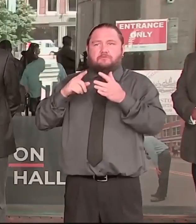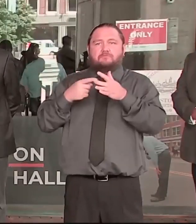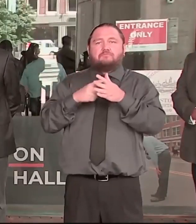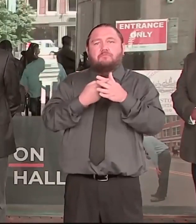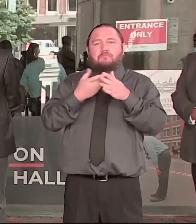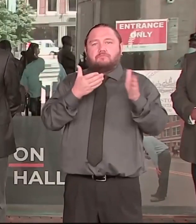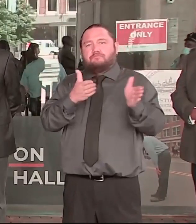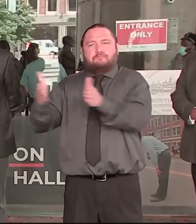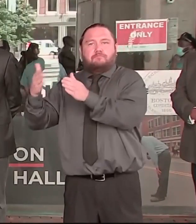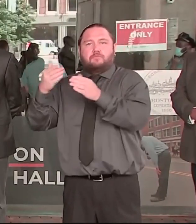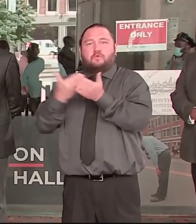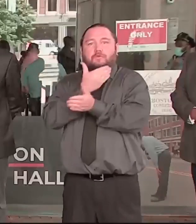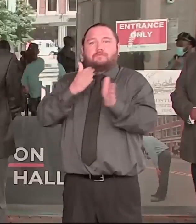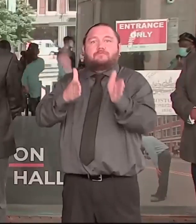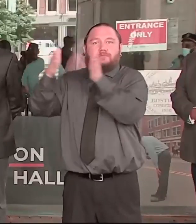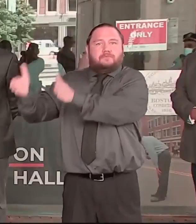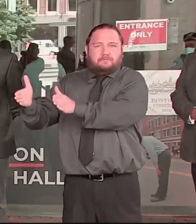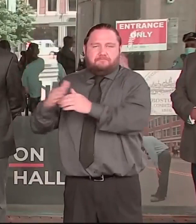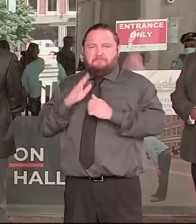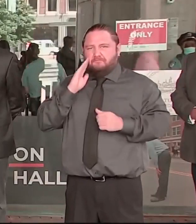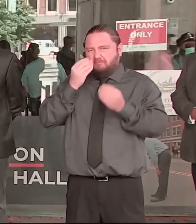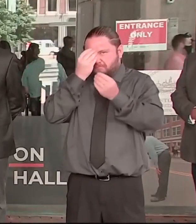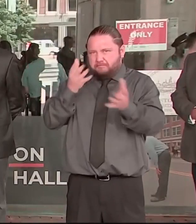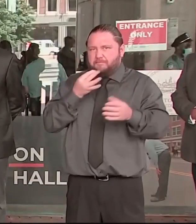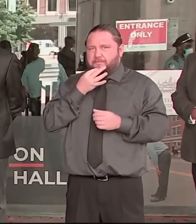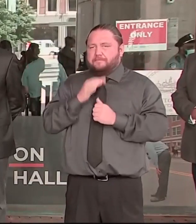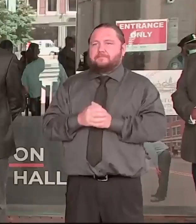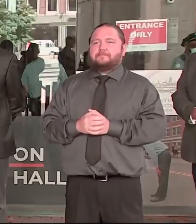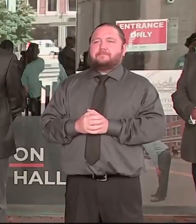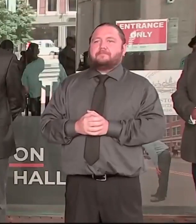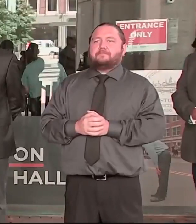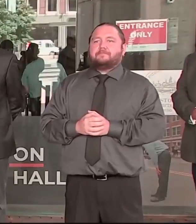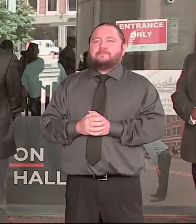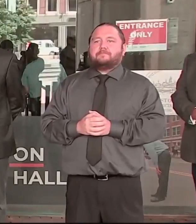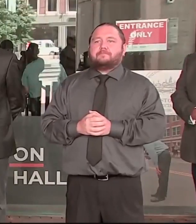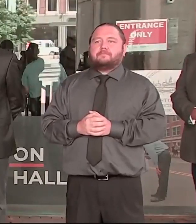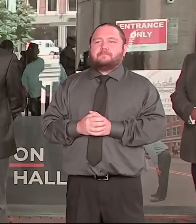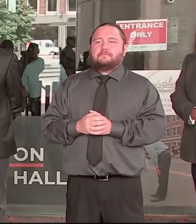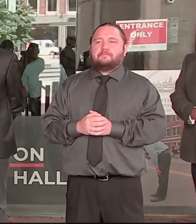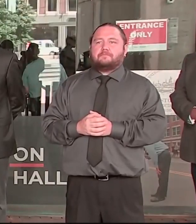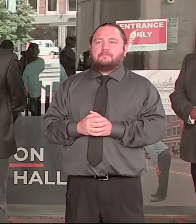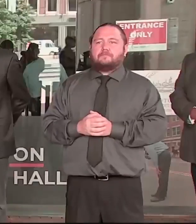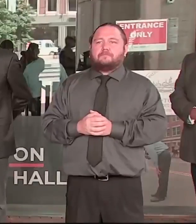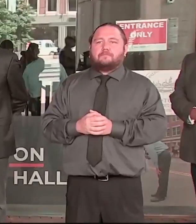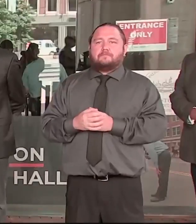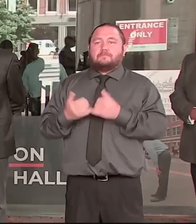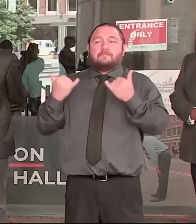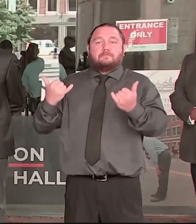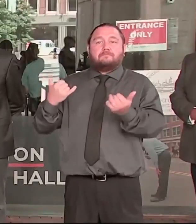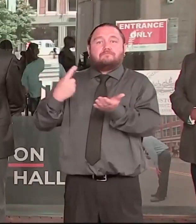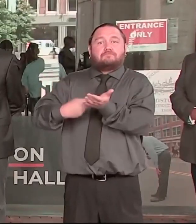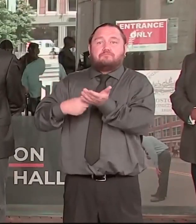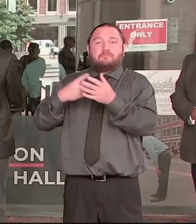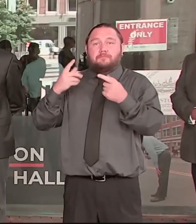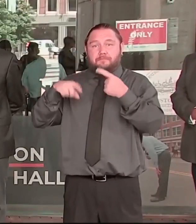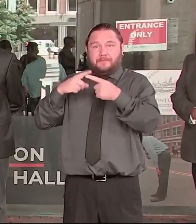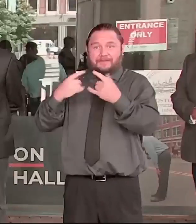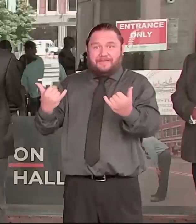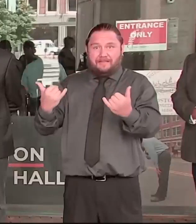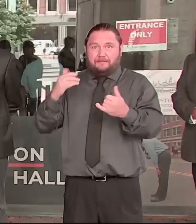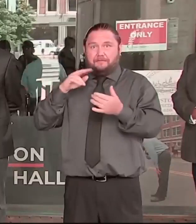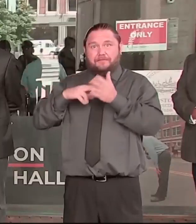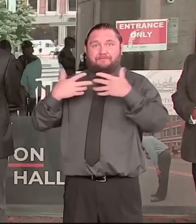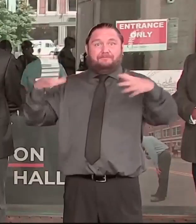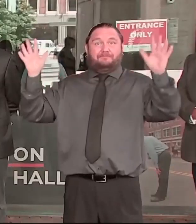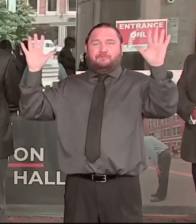What I'm announcing today is the beginning, it's not the end. There will be more announcements and more work that we have to